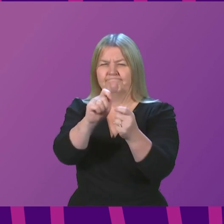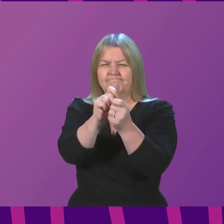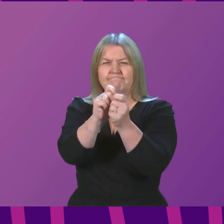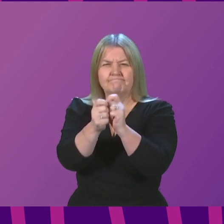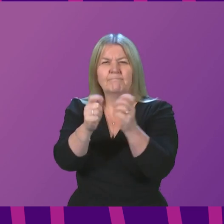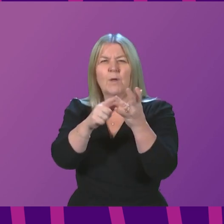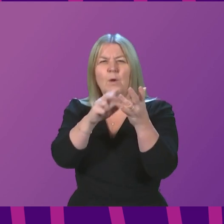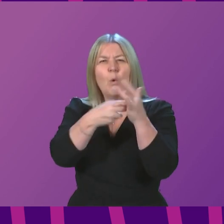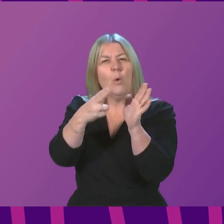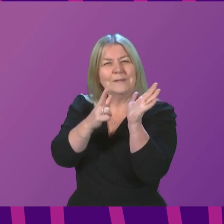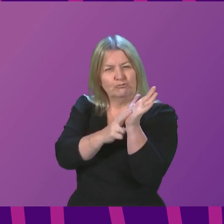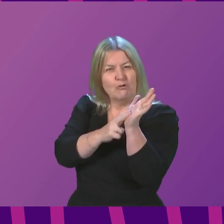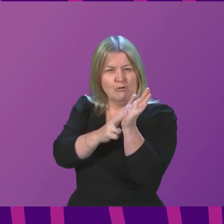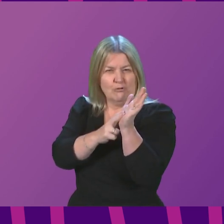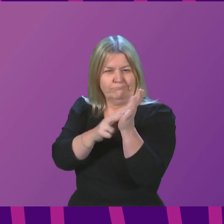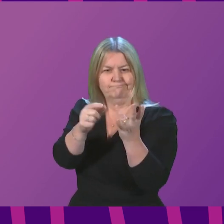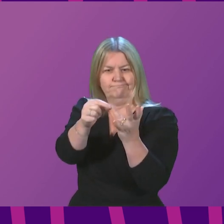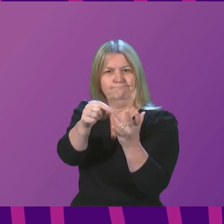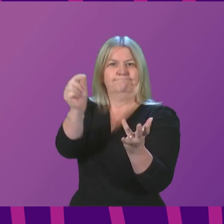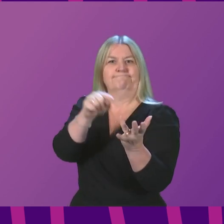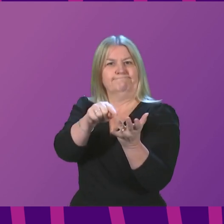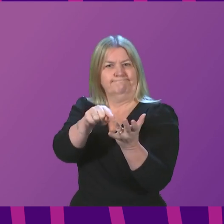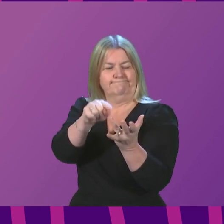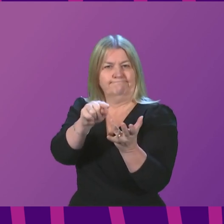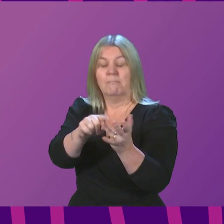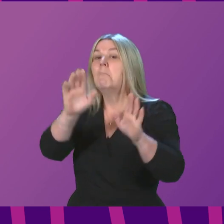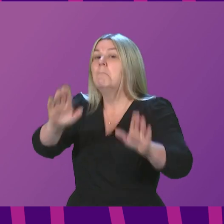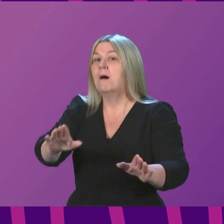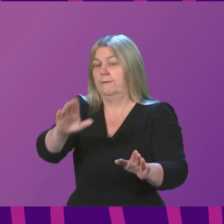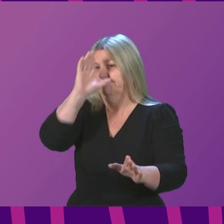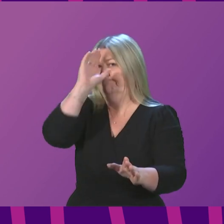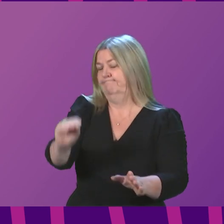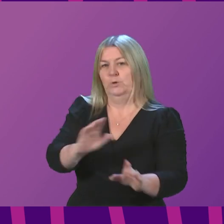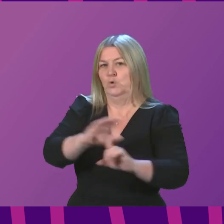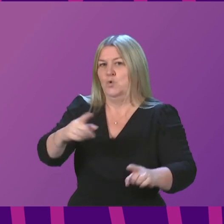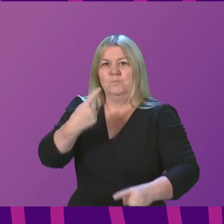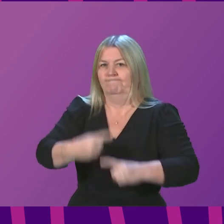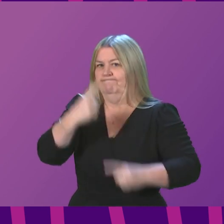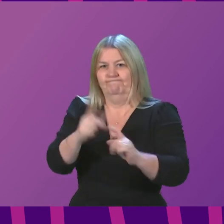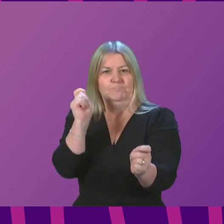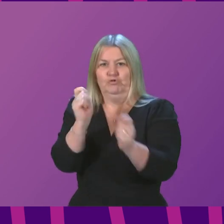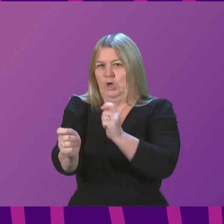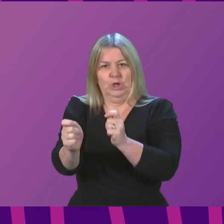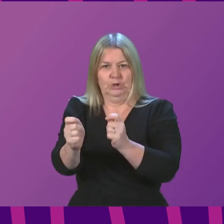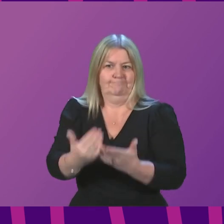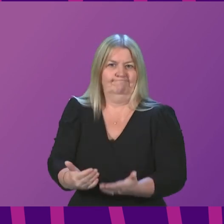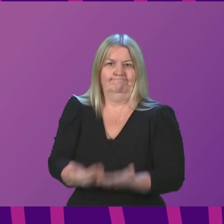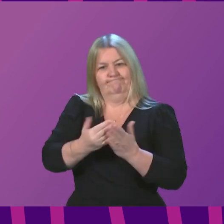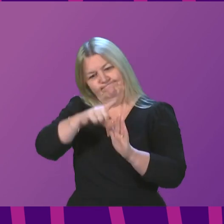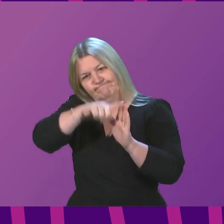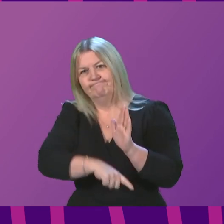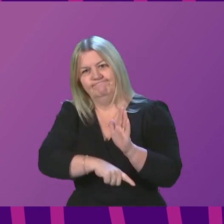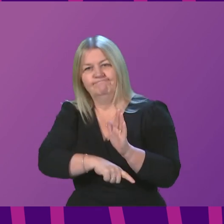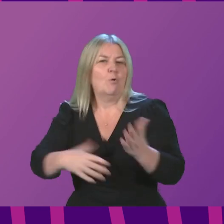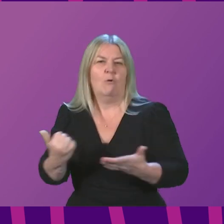I will confirm no immediate changes the protections currently enforce or to the advice that we are giving